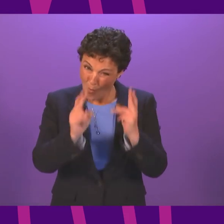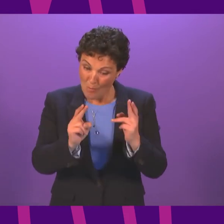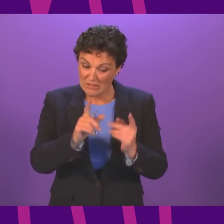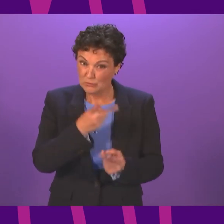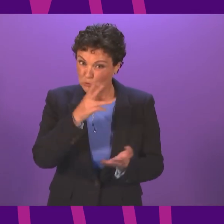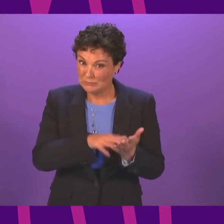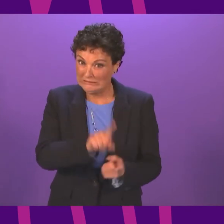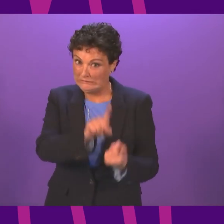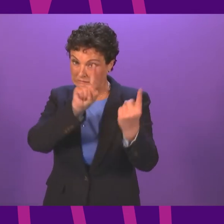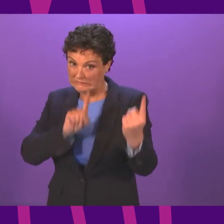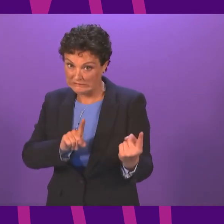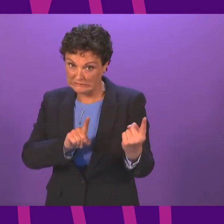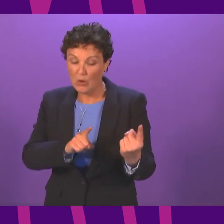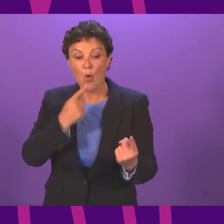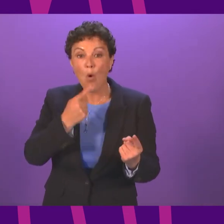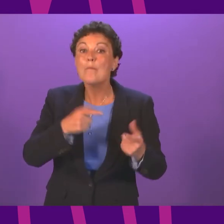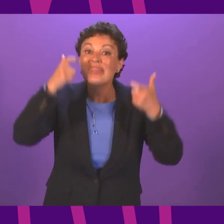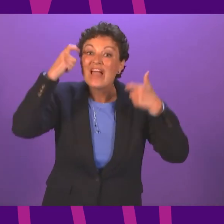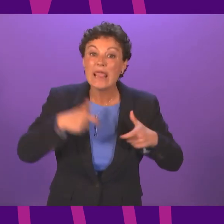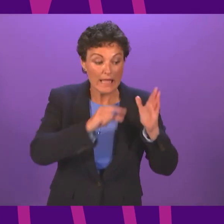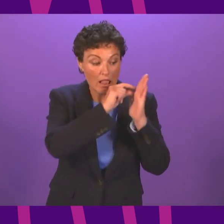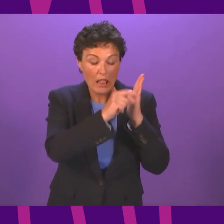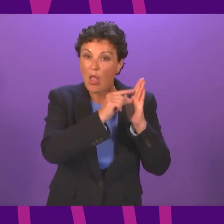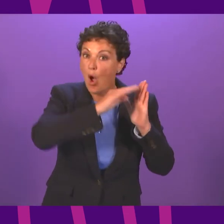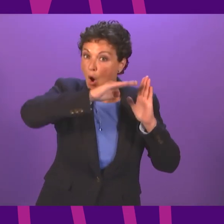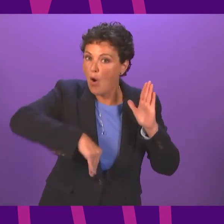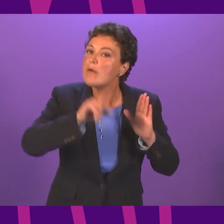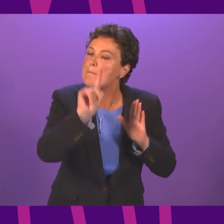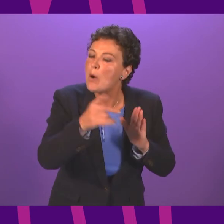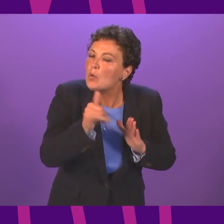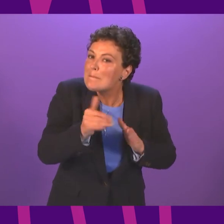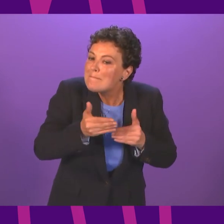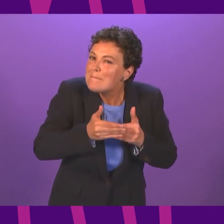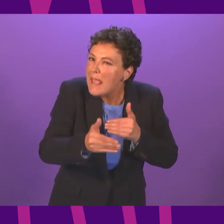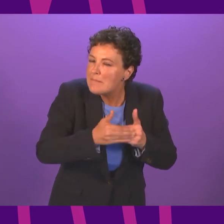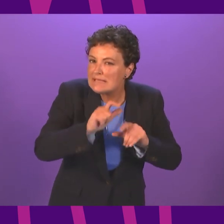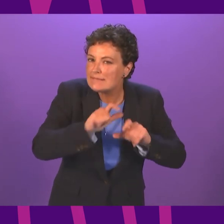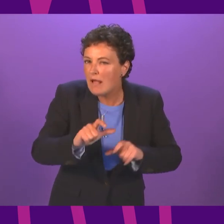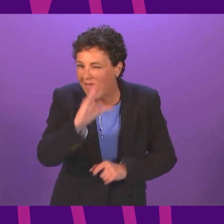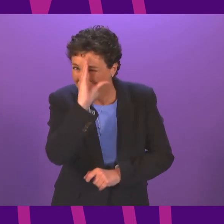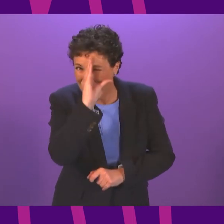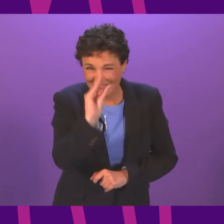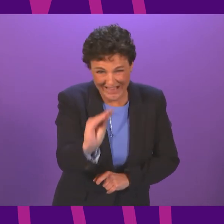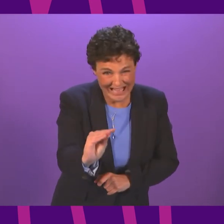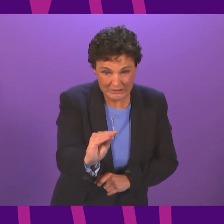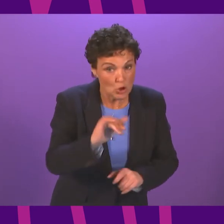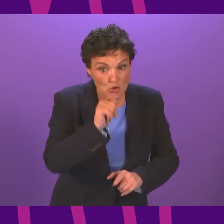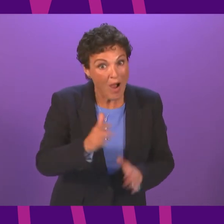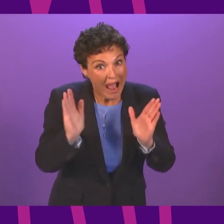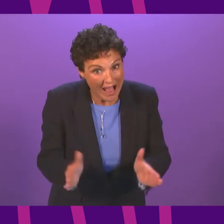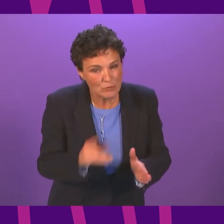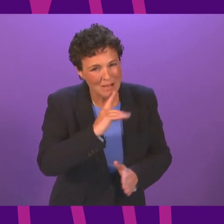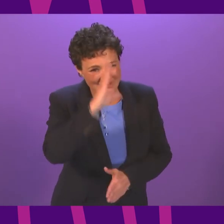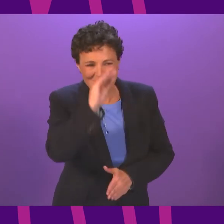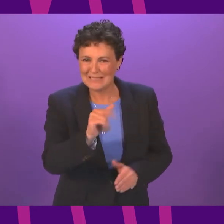even though we may, for a period, continue to advise people to think about safe distancing when interacting with people outside their close contact